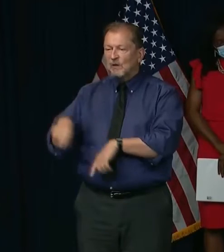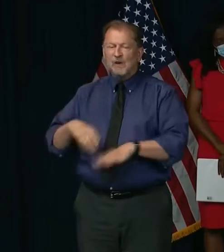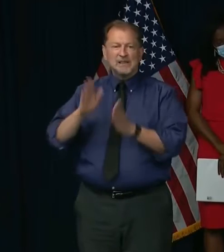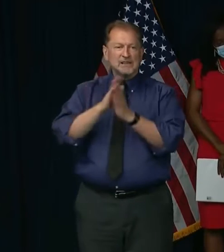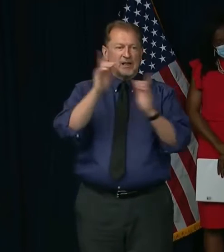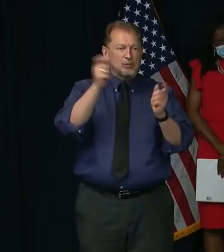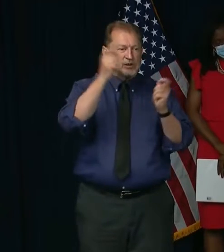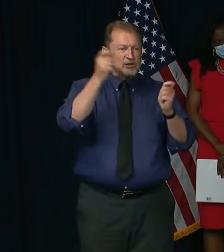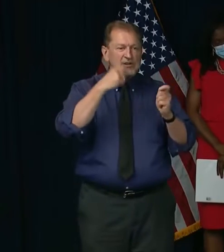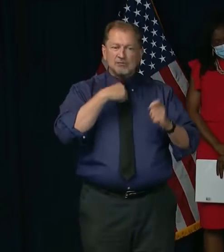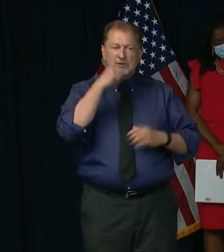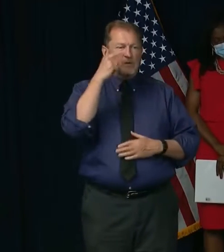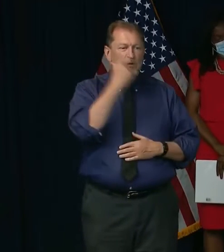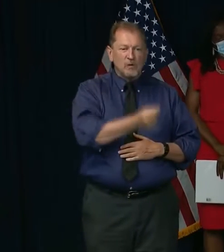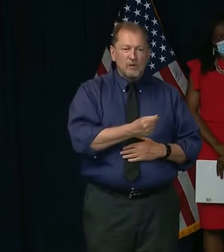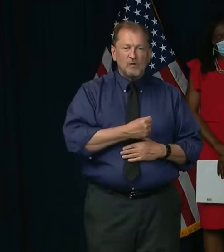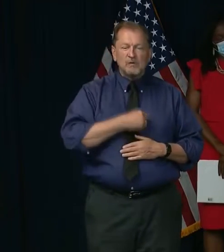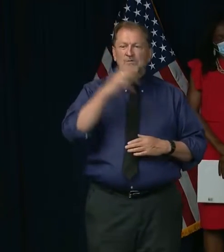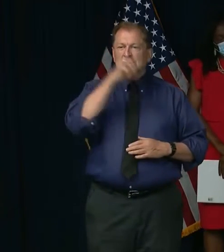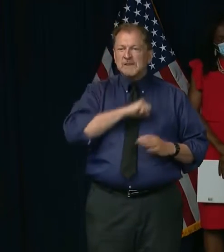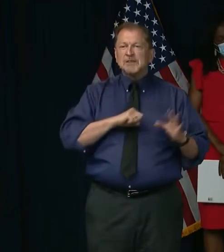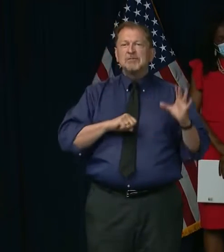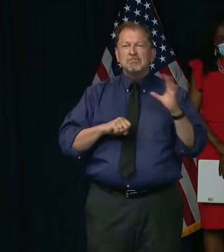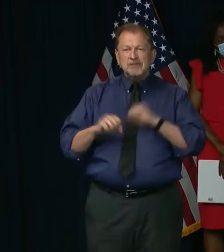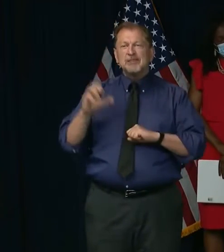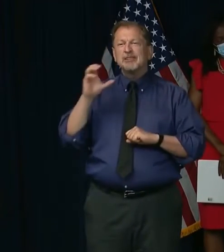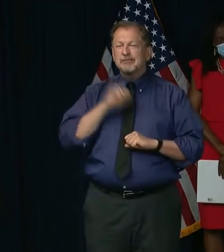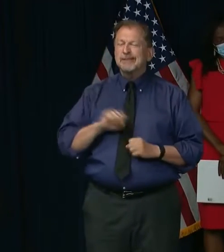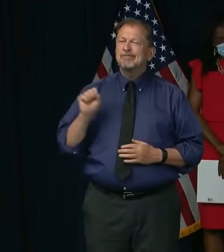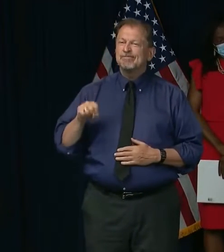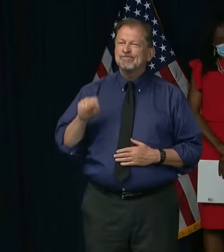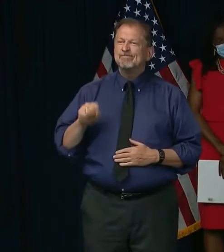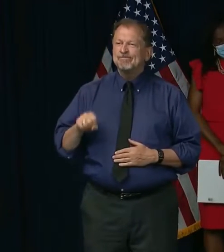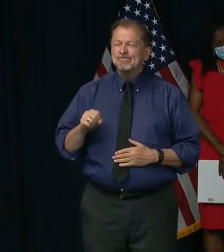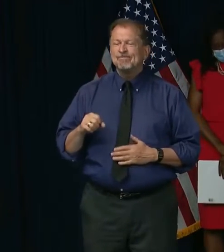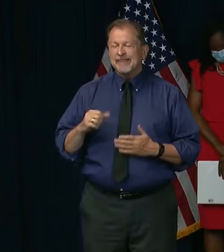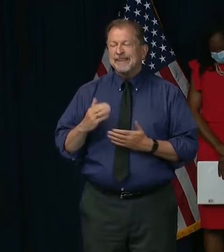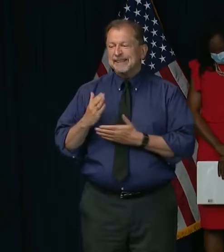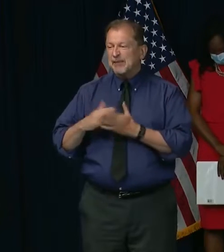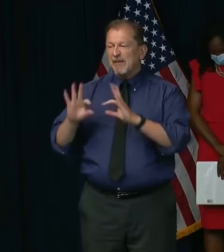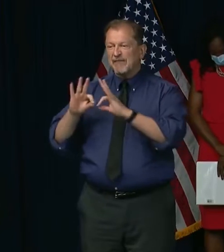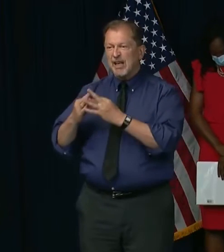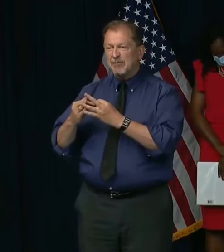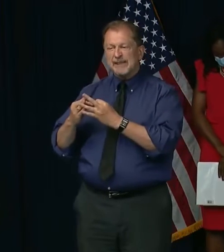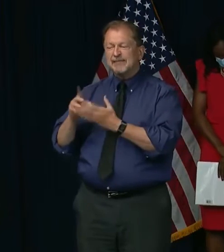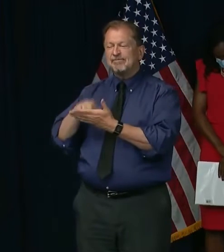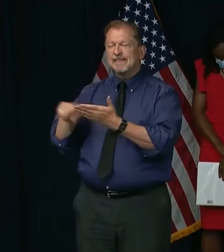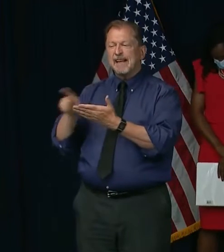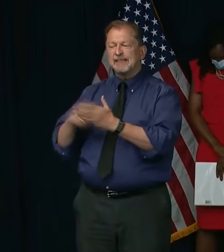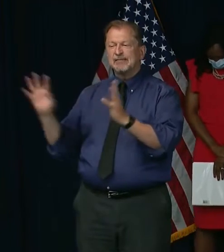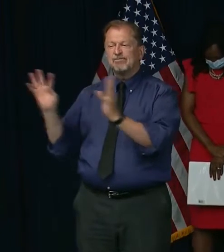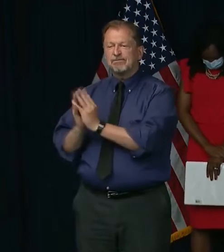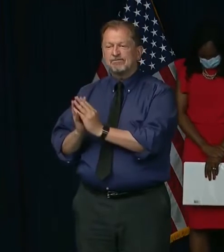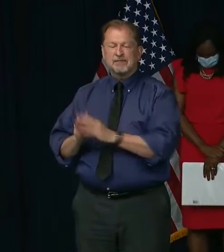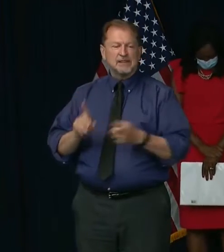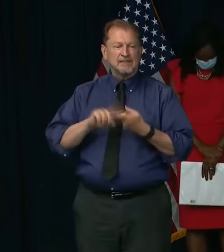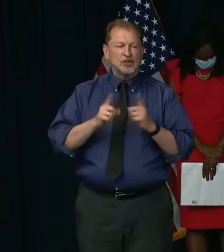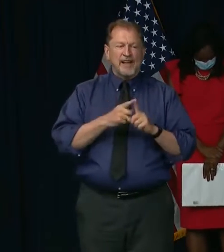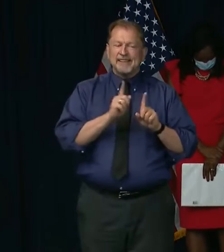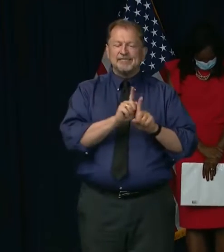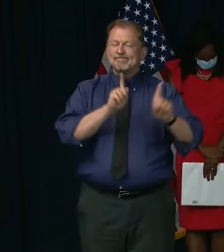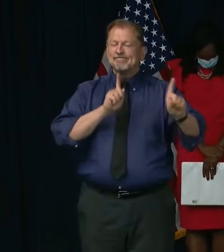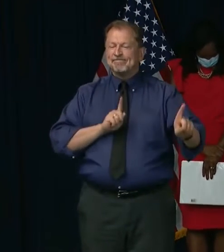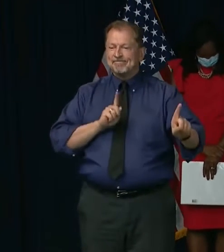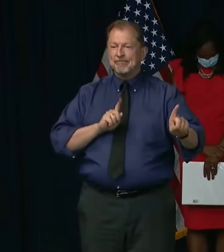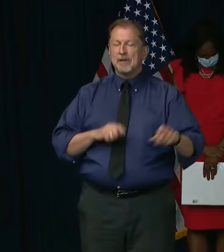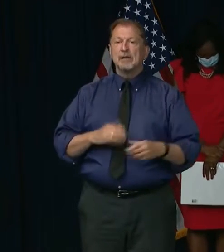slip away. We've lost a lot of precious time with our families and our friends, many have lost livelihoods,